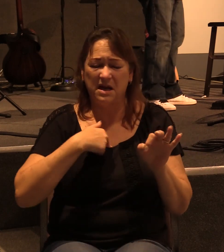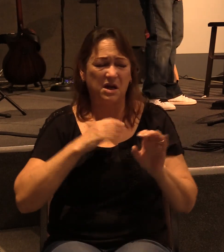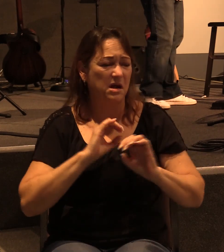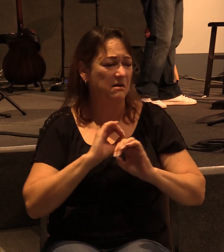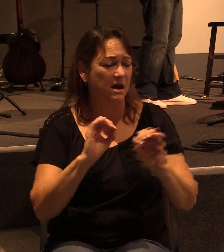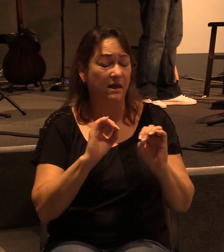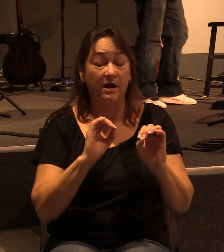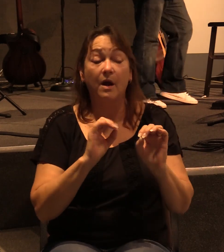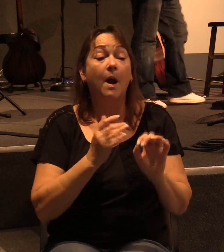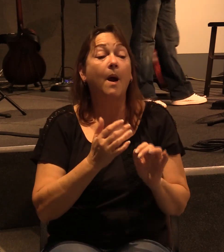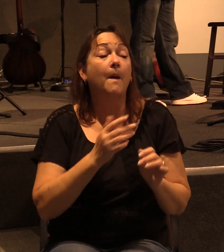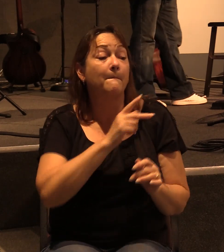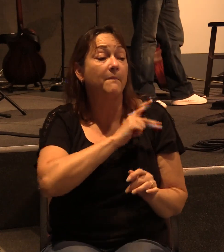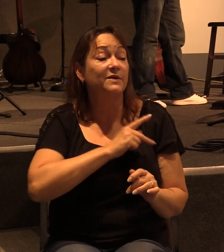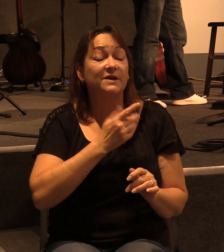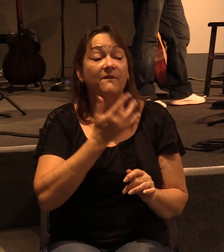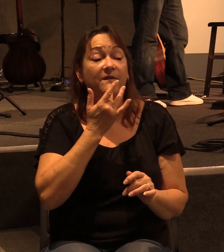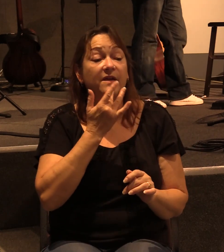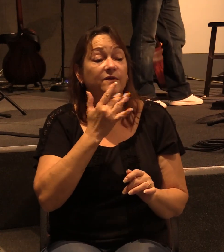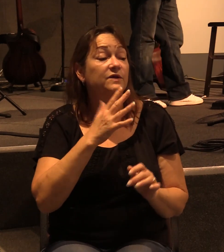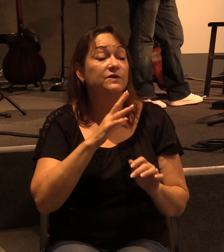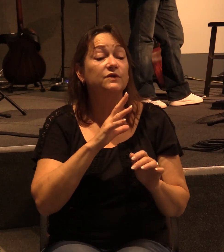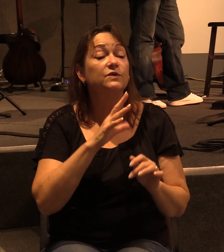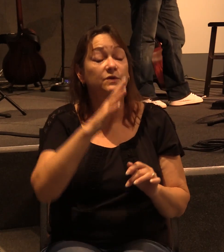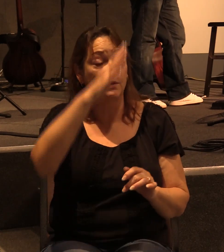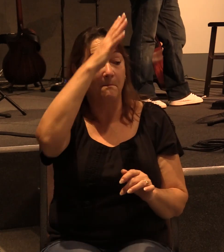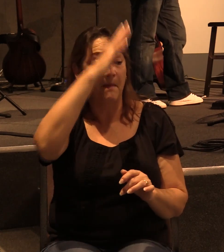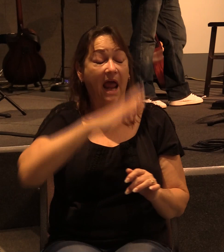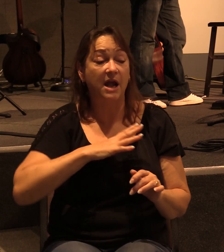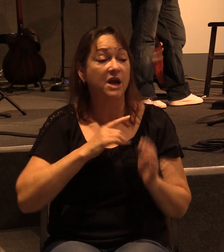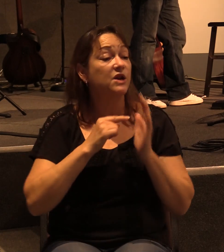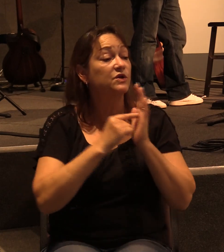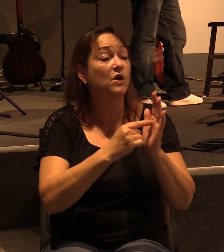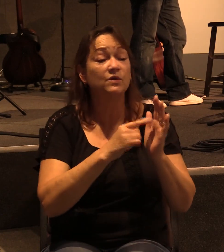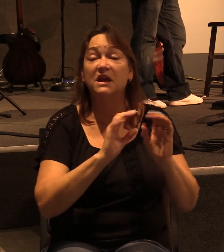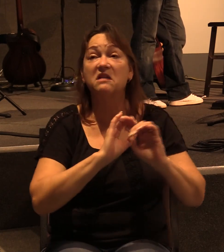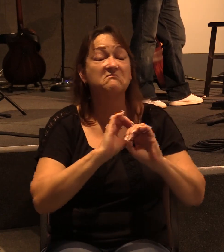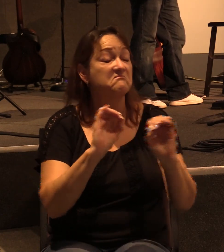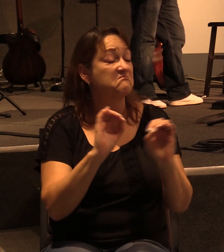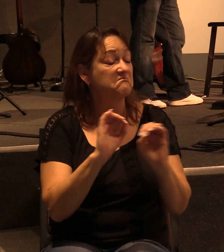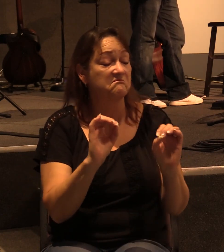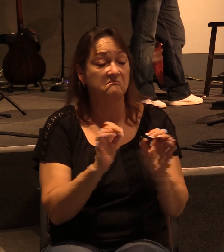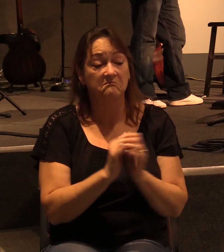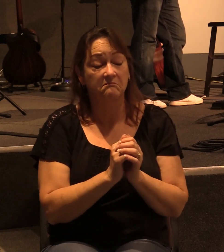favoritism to no man. For those who seem to be something, added nothing to me.